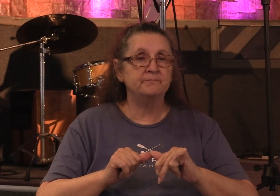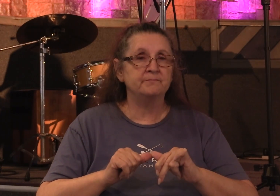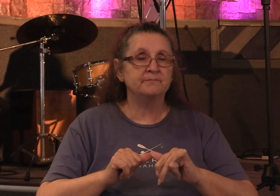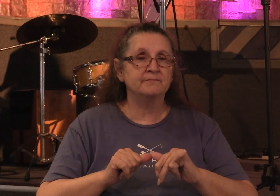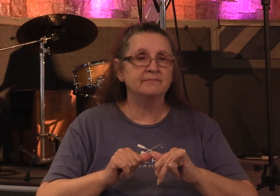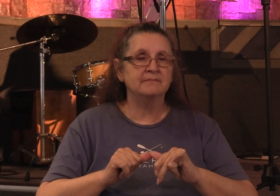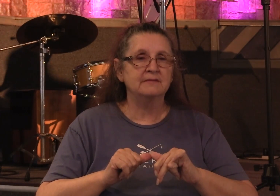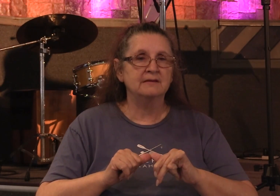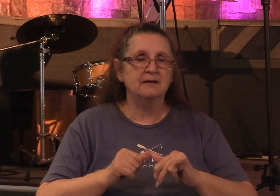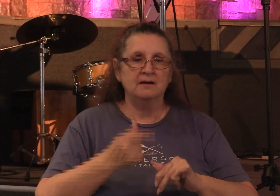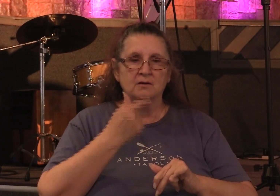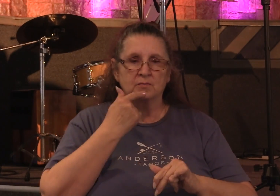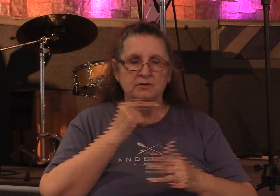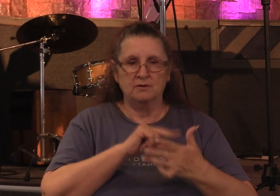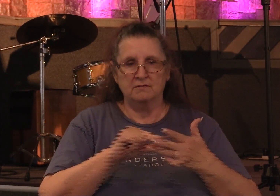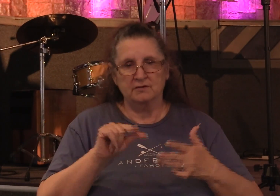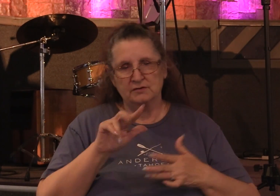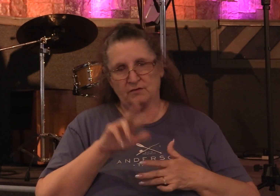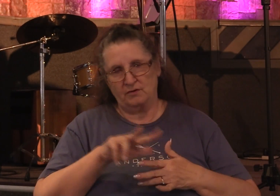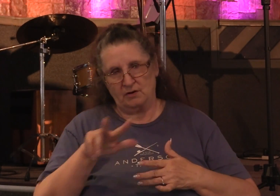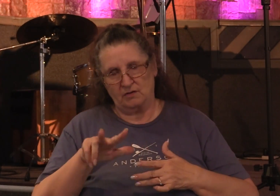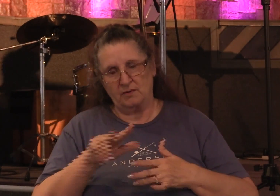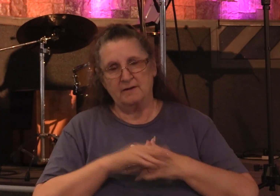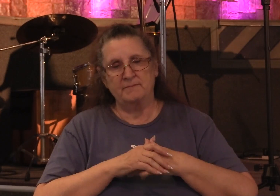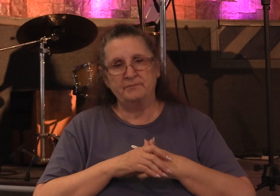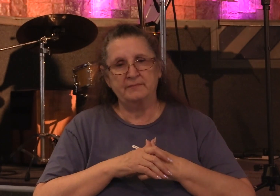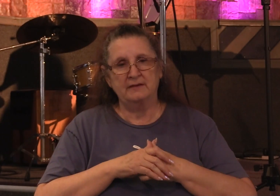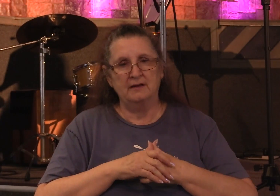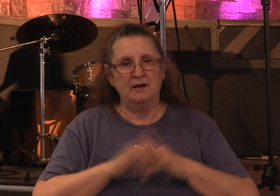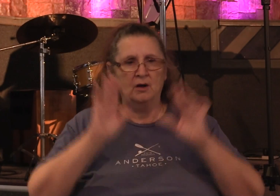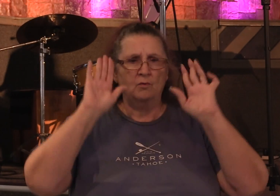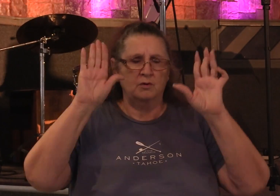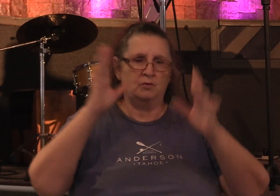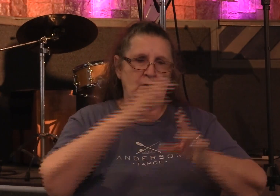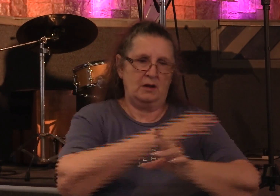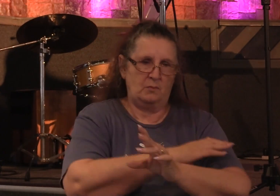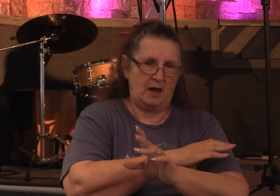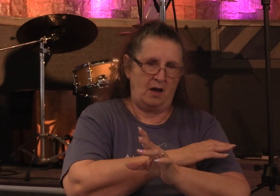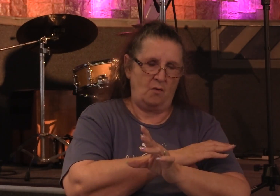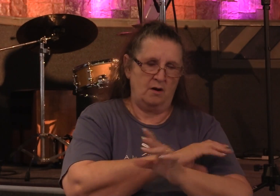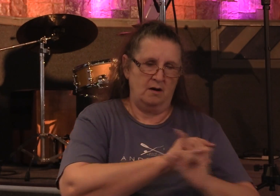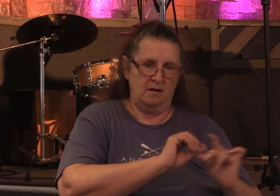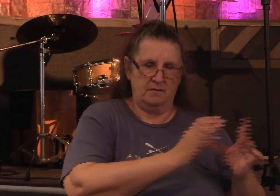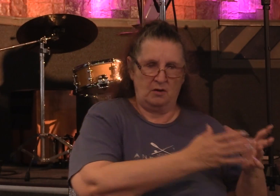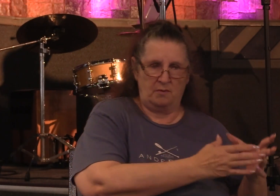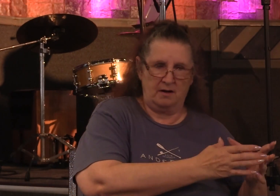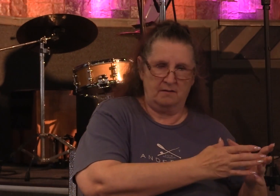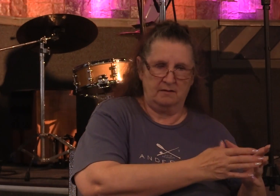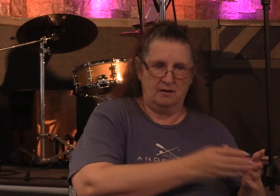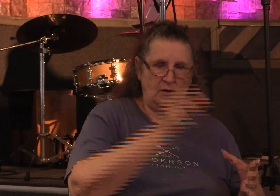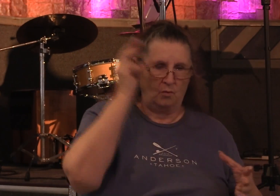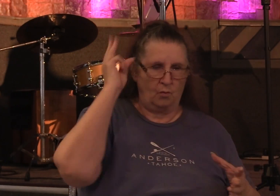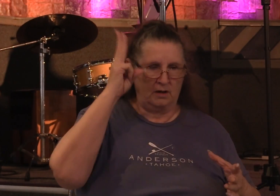We're told in verse 33, and with great power the apostles gave witness to the resurrection